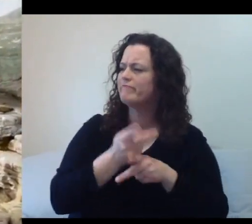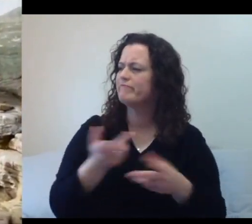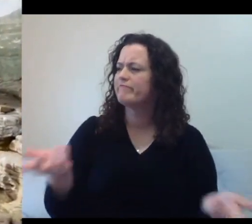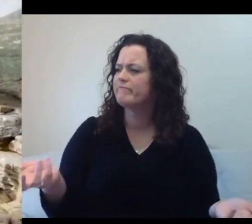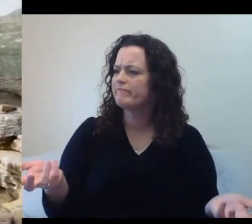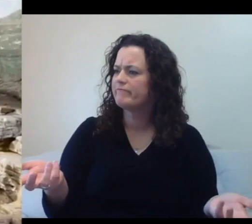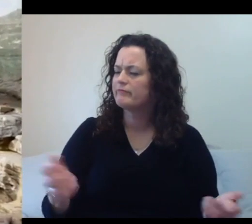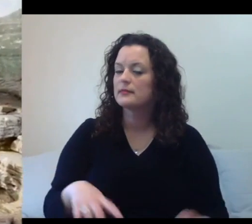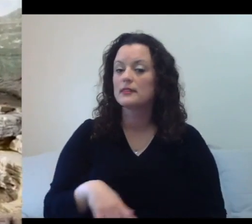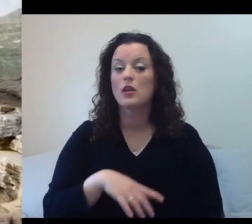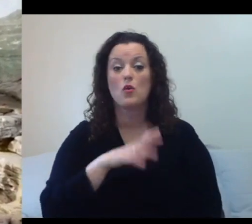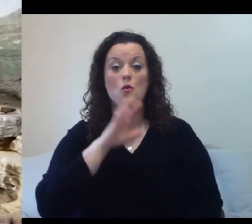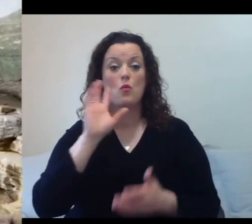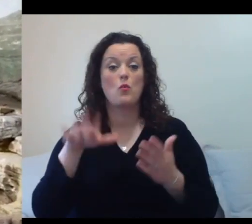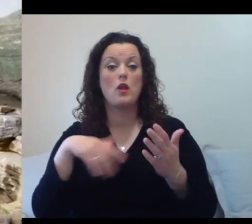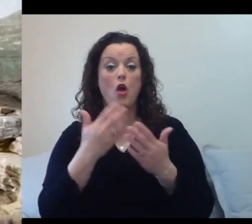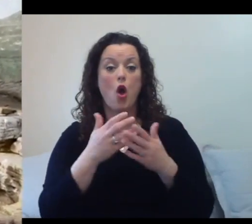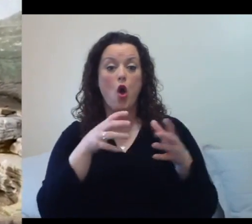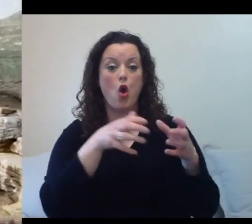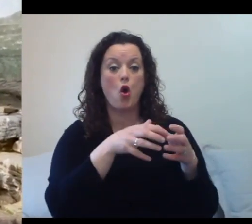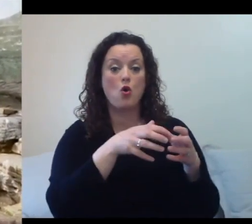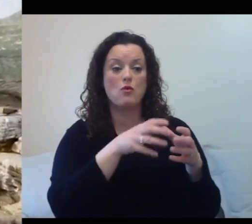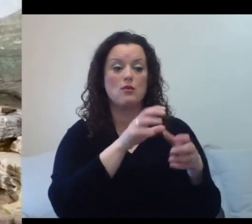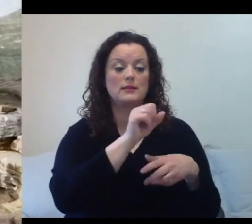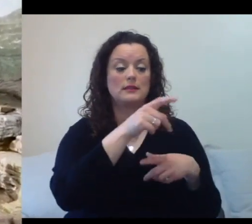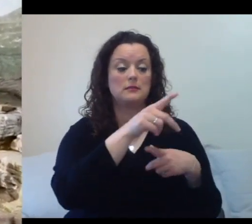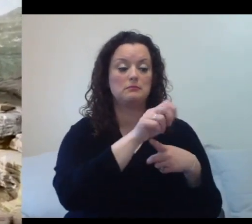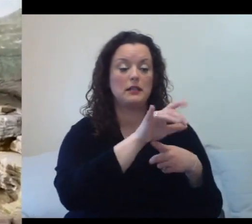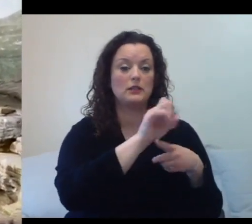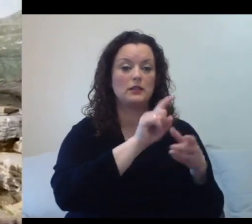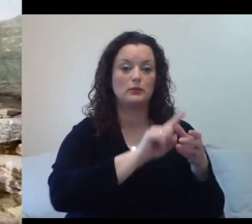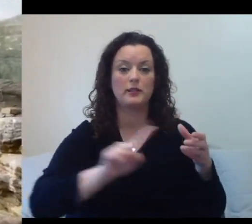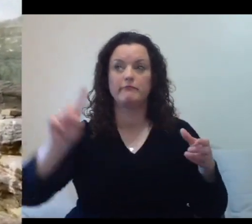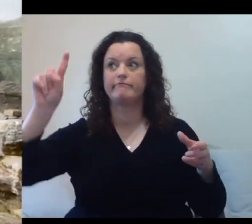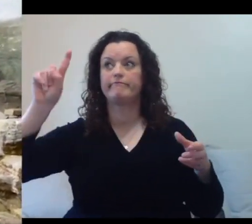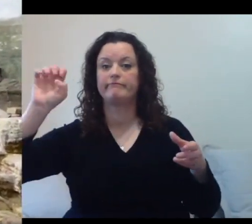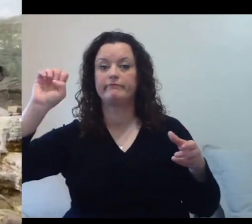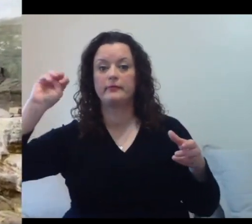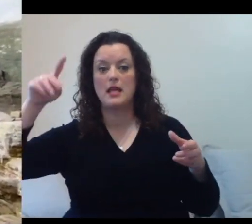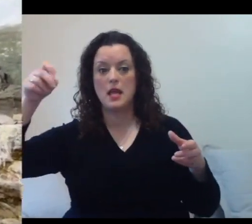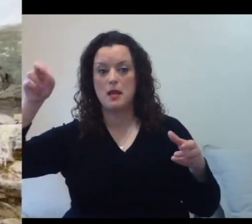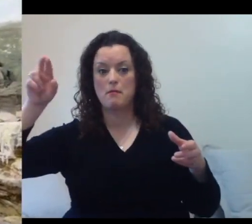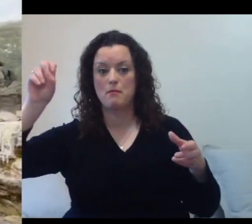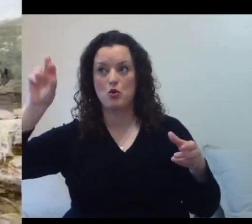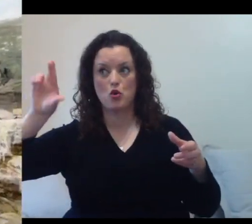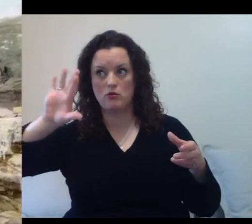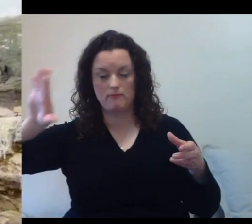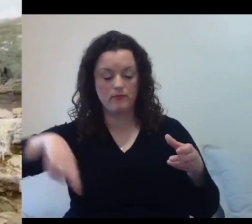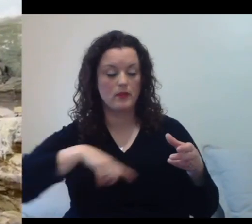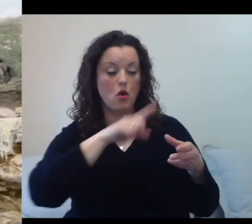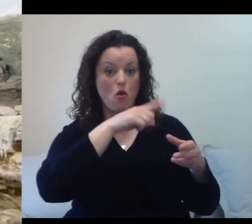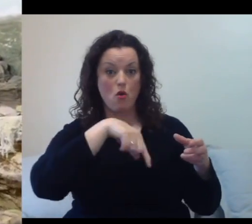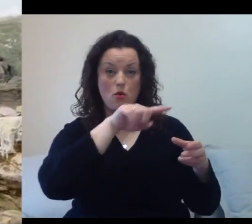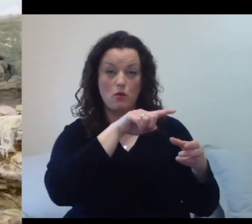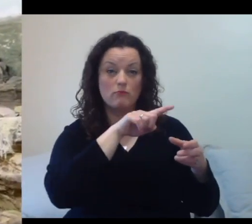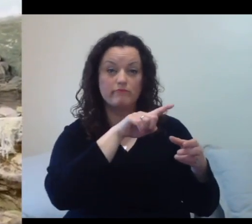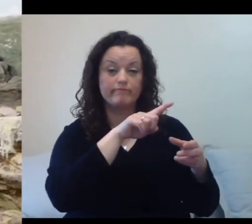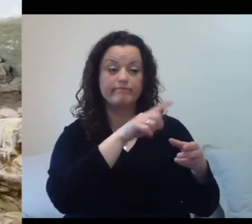of the emperor penguin. All penguin species, when it comes to egg care, males and females both take care of the egg. With the